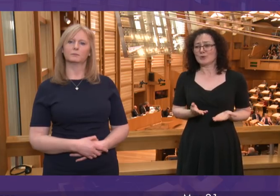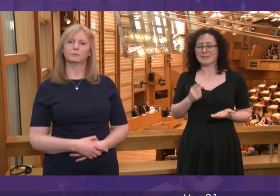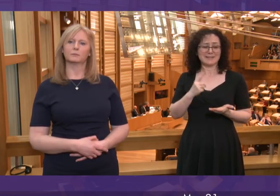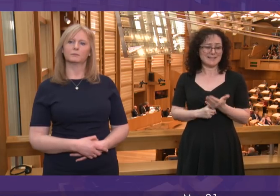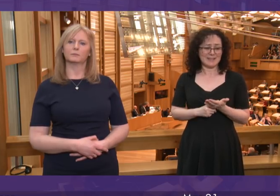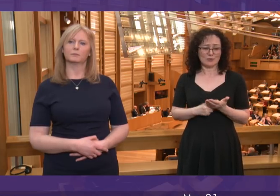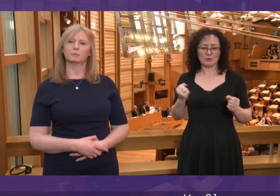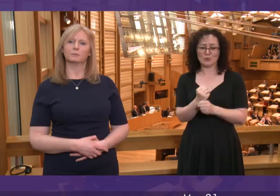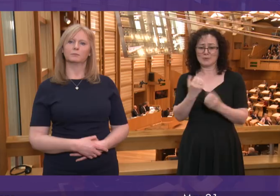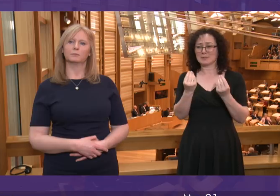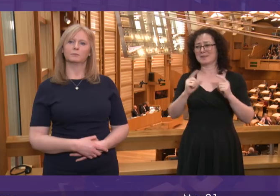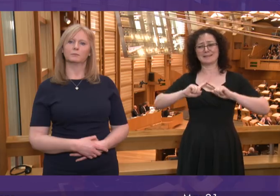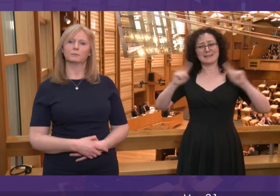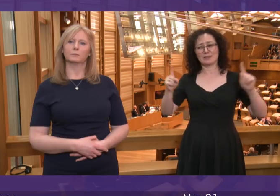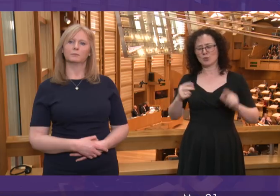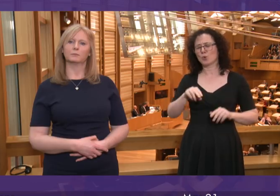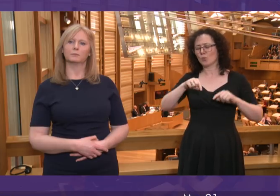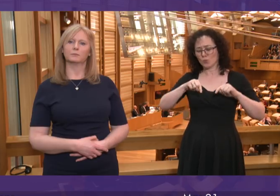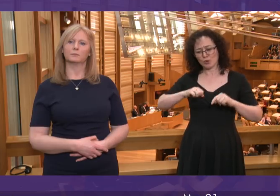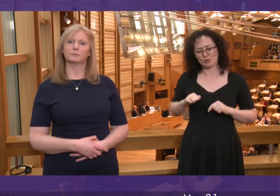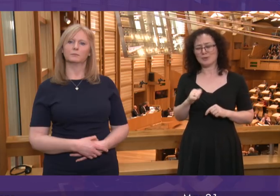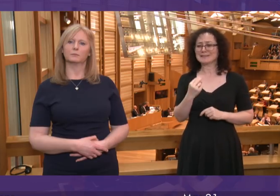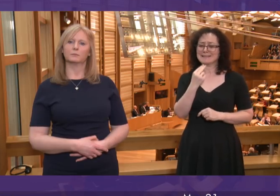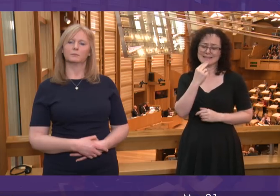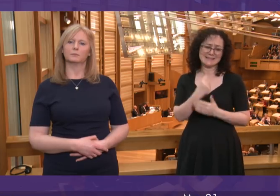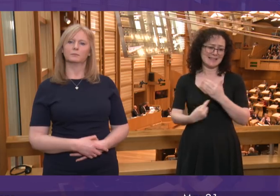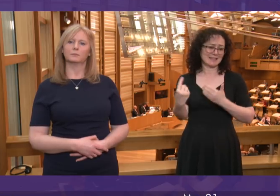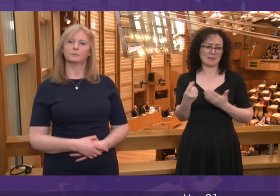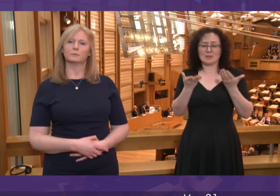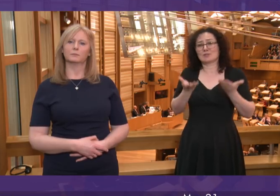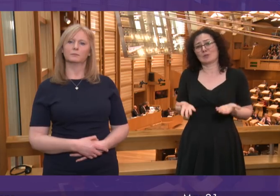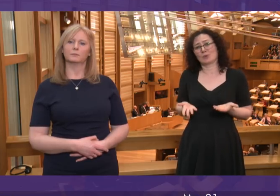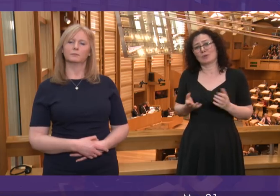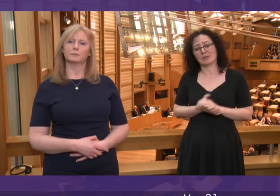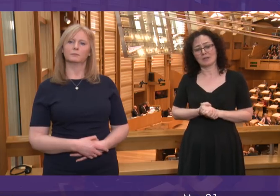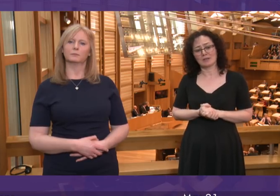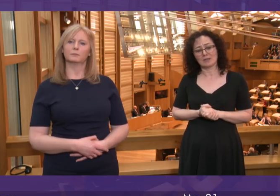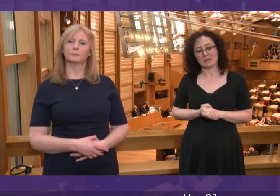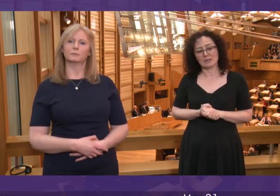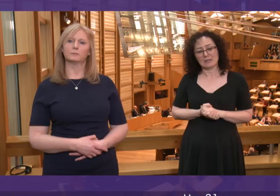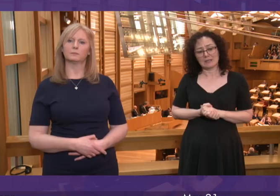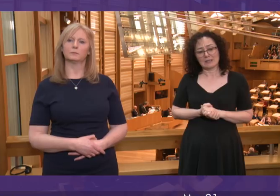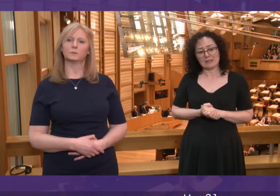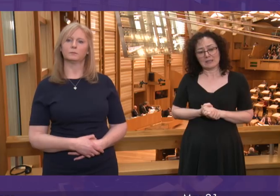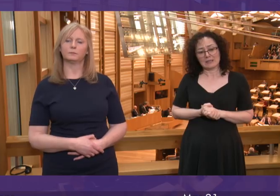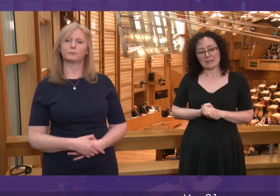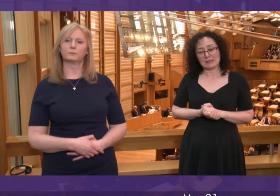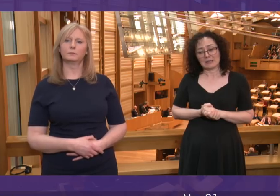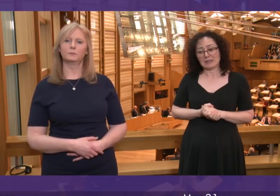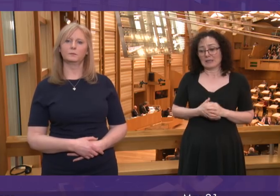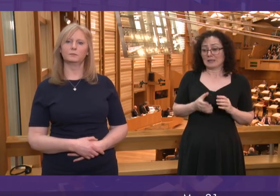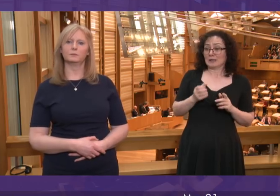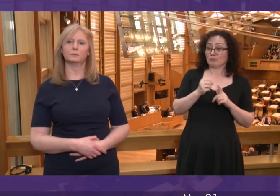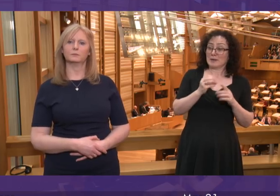why we need our independence. The First Minister told us that she would say something about her preferred timing within weeks.